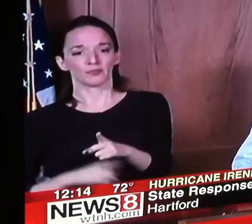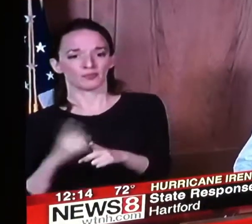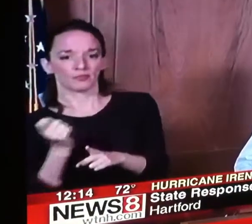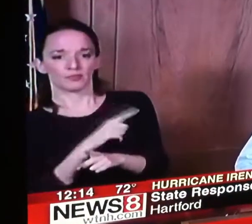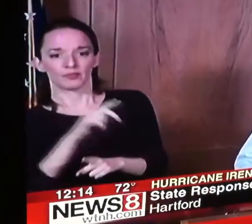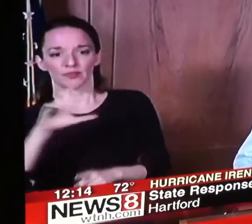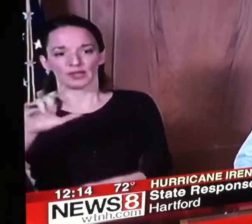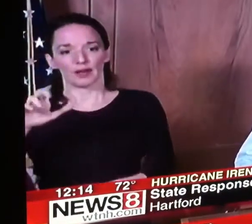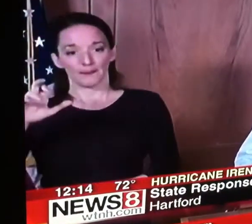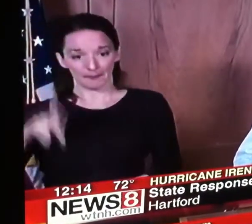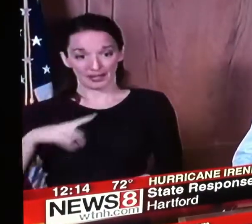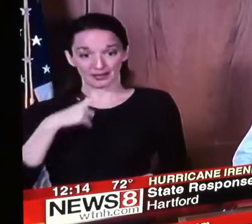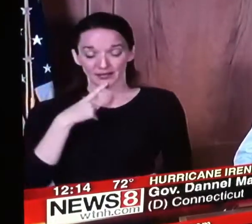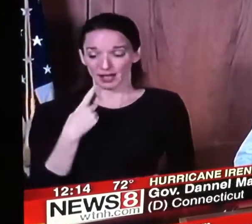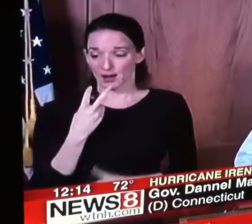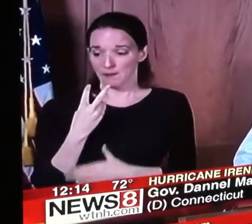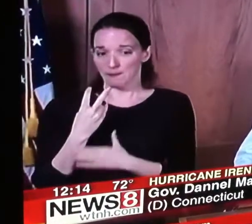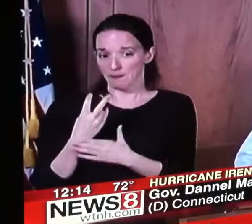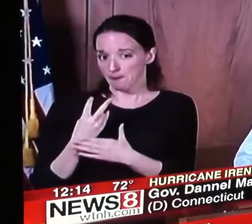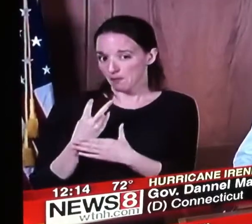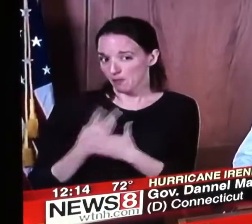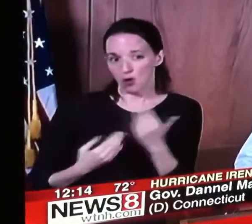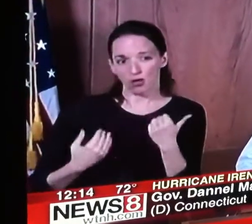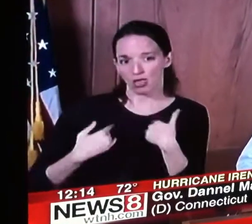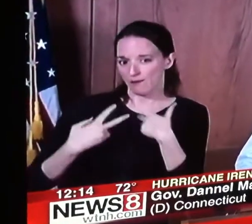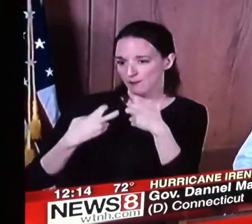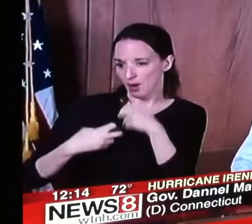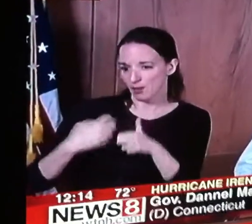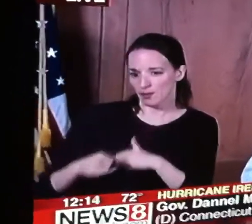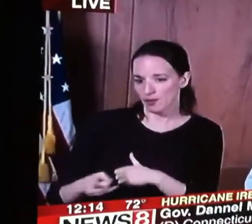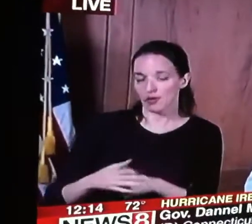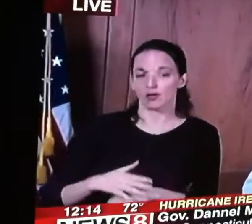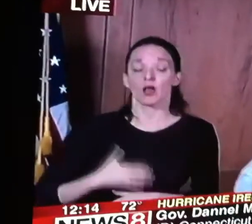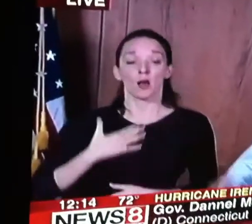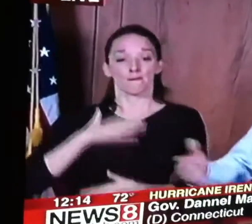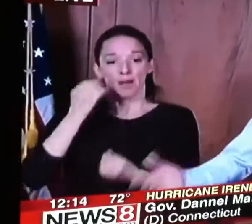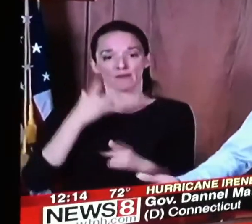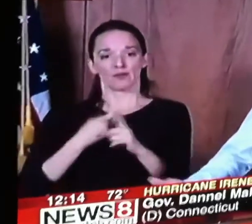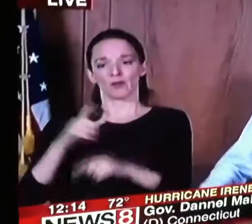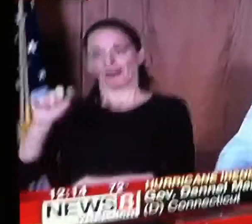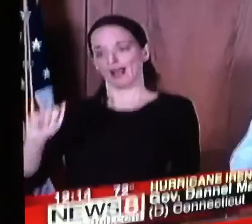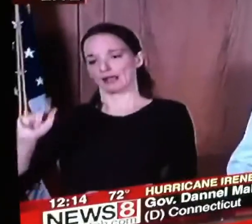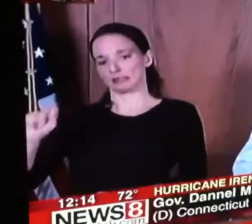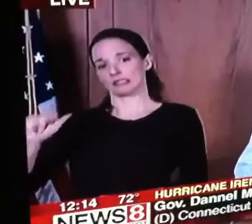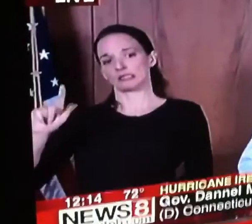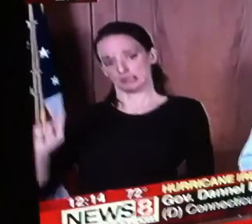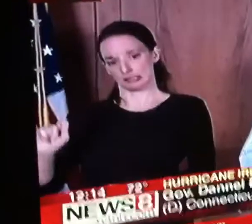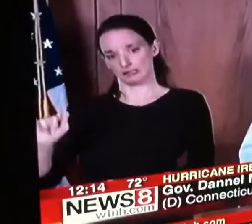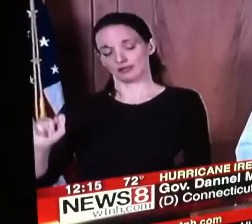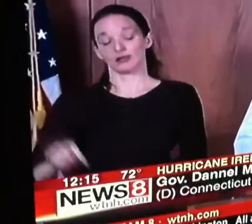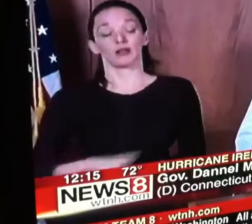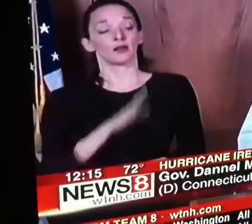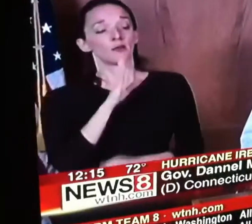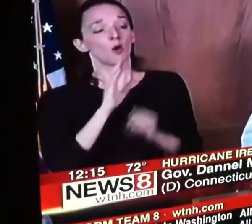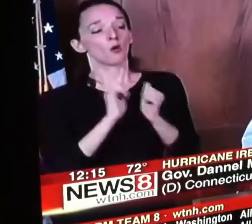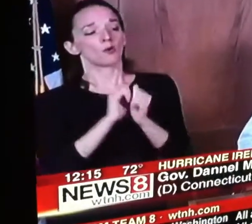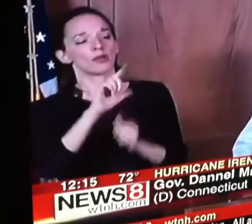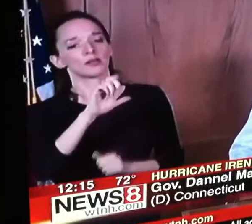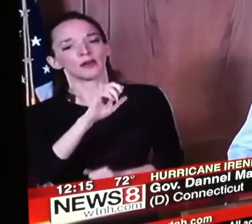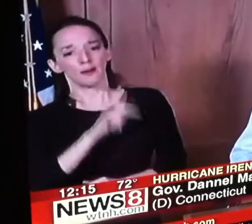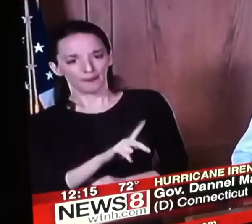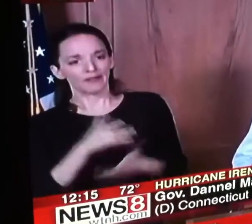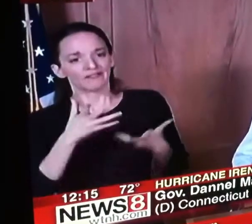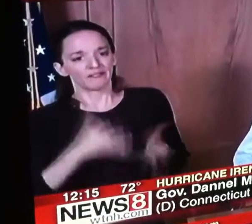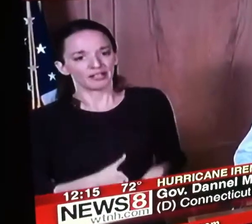none of their polls have i didn't you know what um i got the information from at&t after i had spoken to clmp we'll try to update that